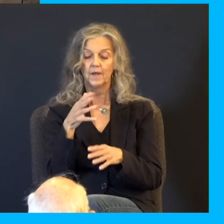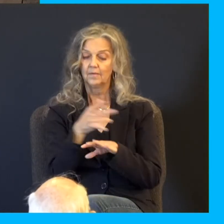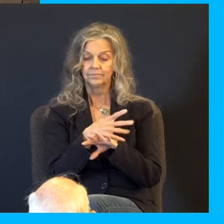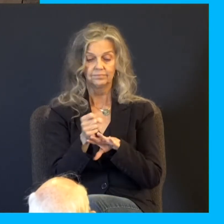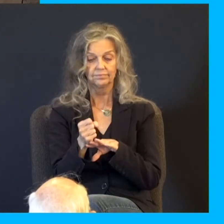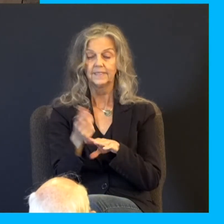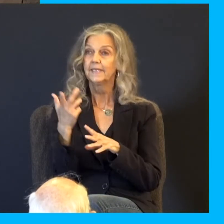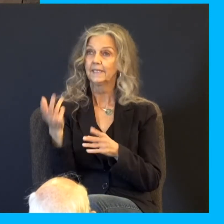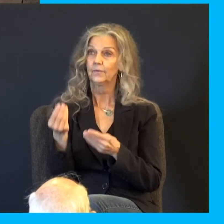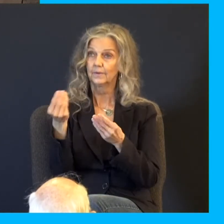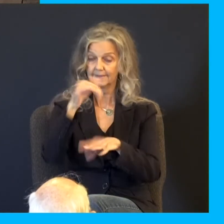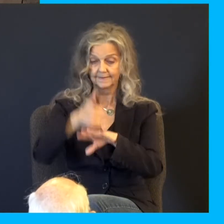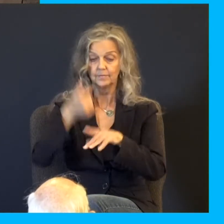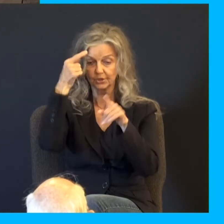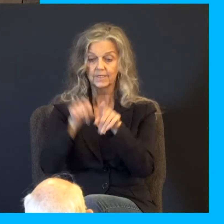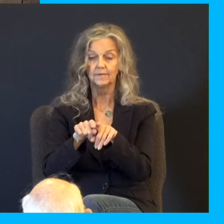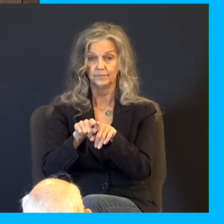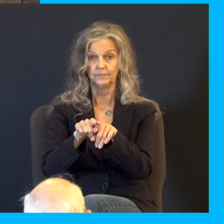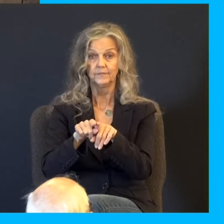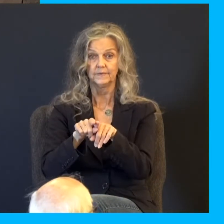will bear a covenant, and as he does it, open the eyes of the blind